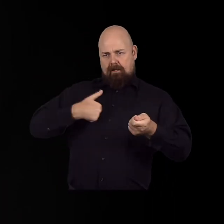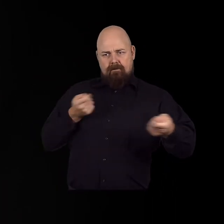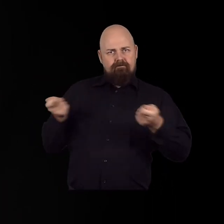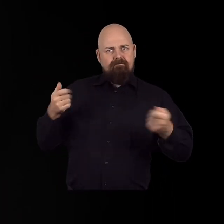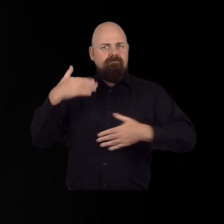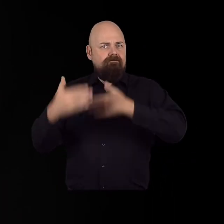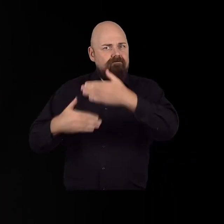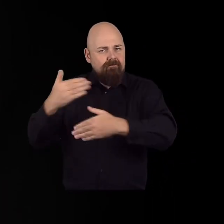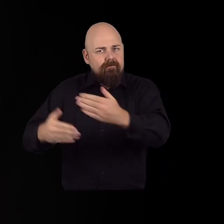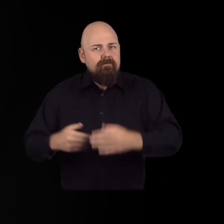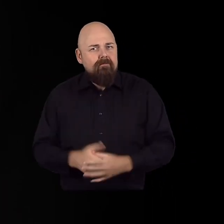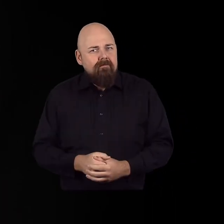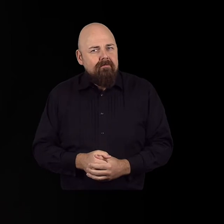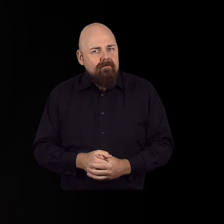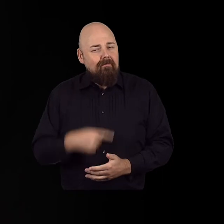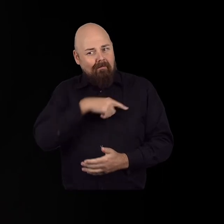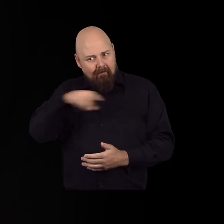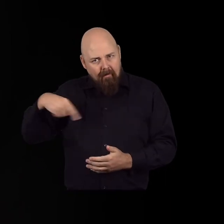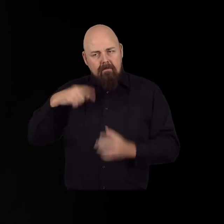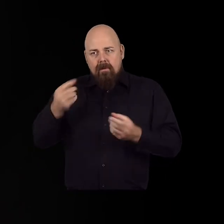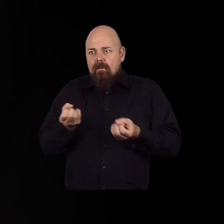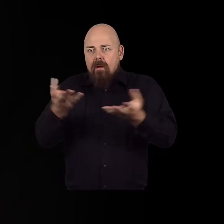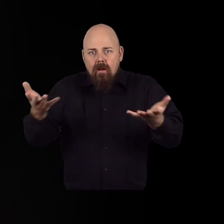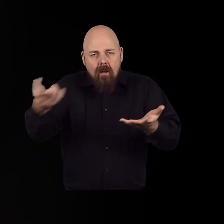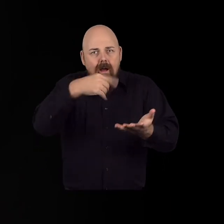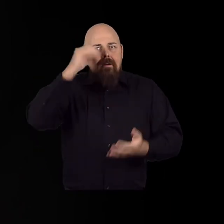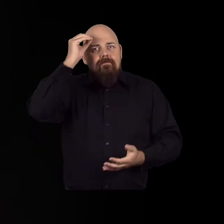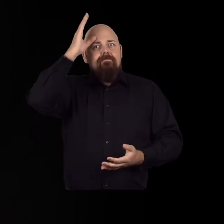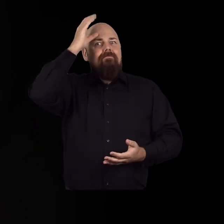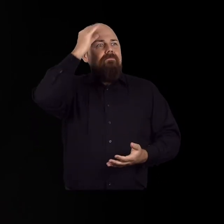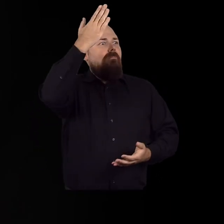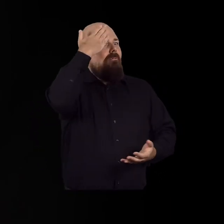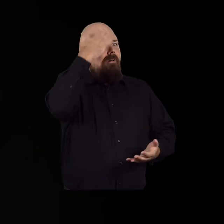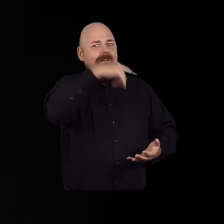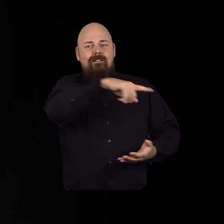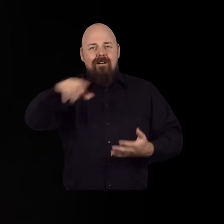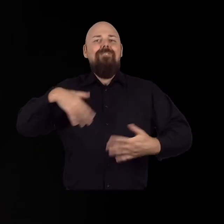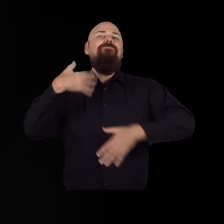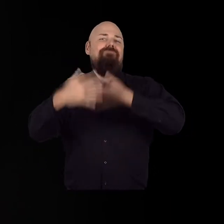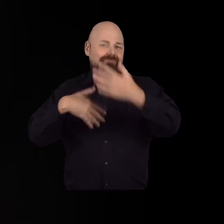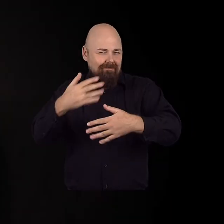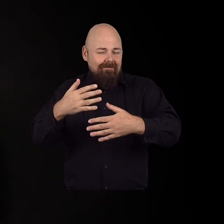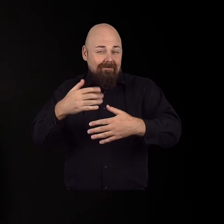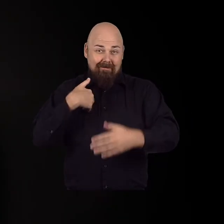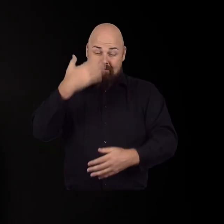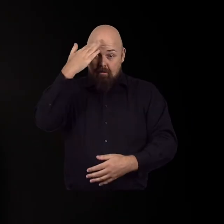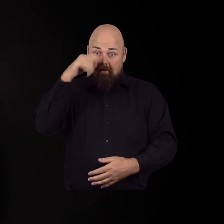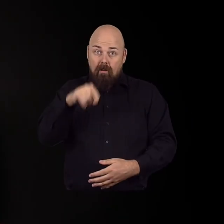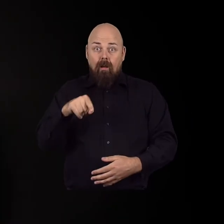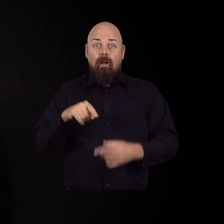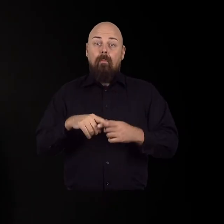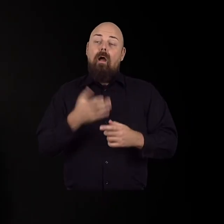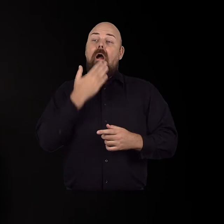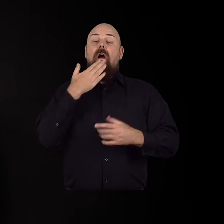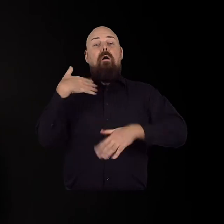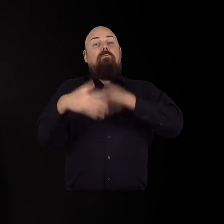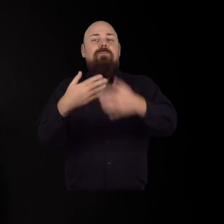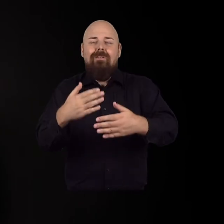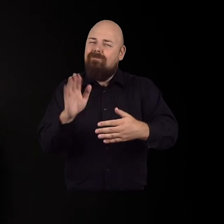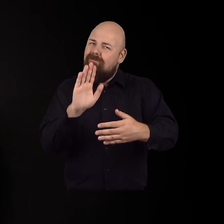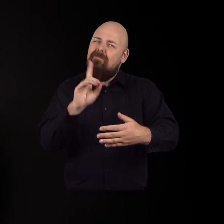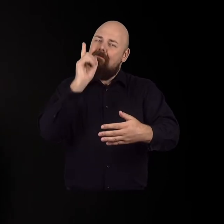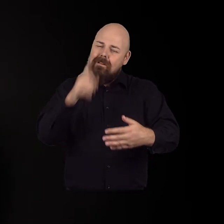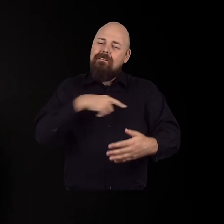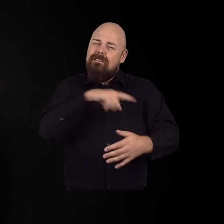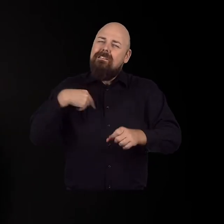ourselves, raise awareness and raise awareness on the journey. It won't be always